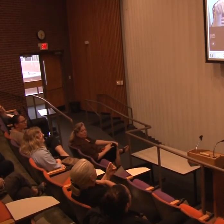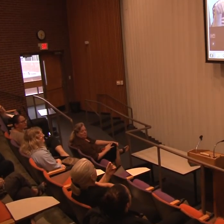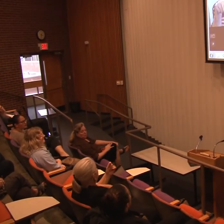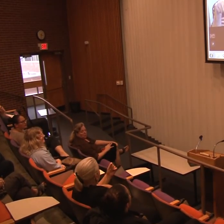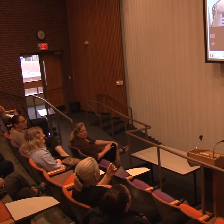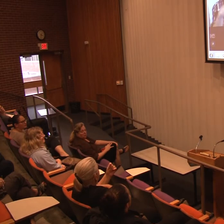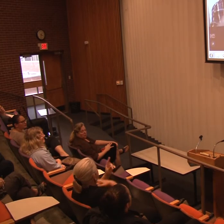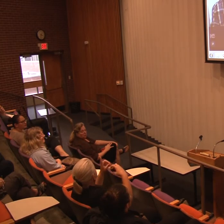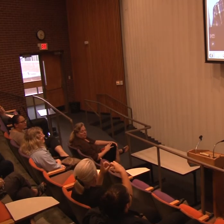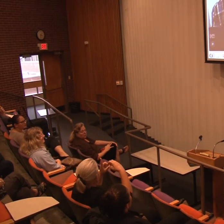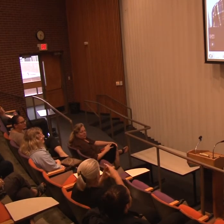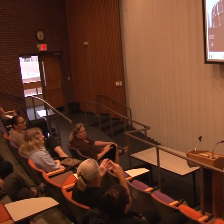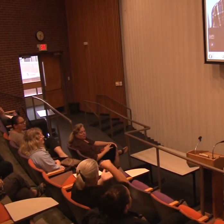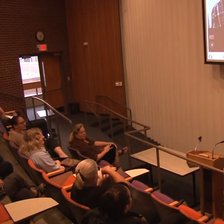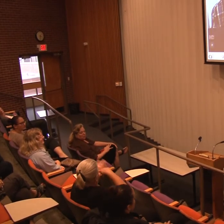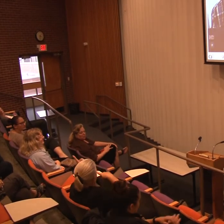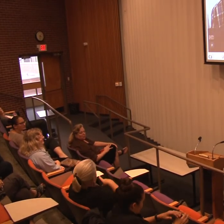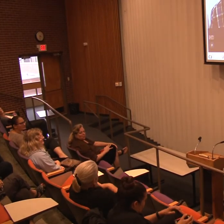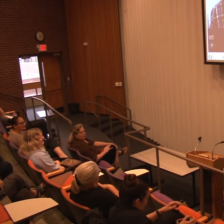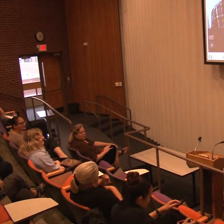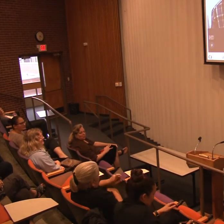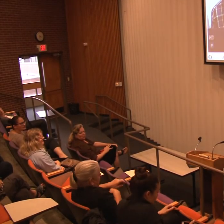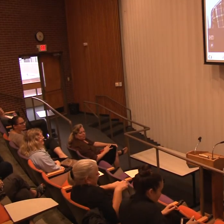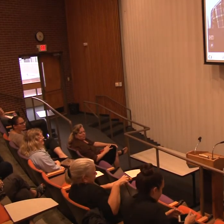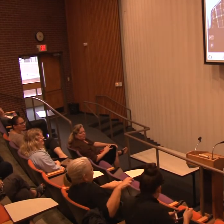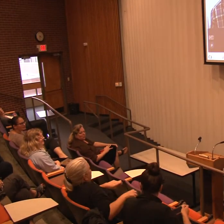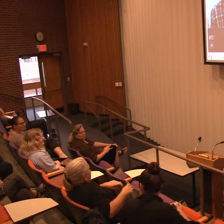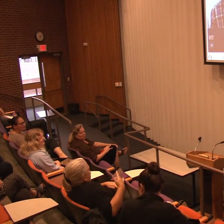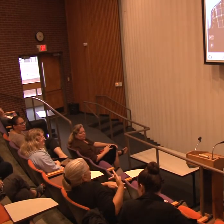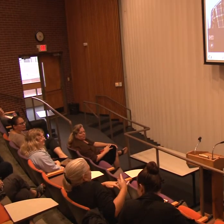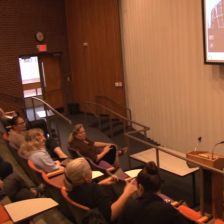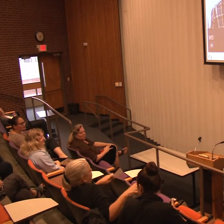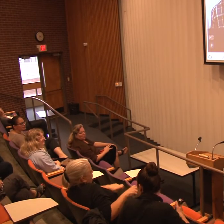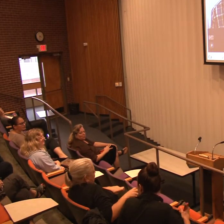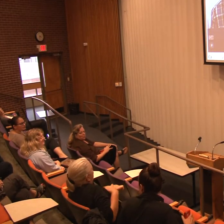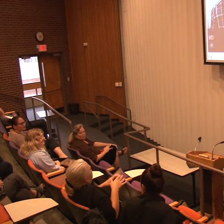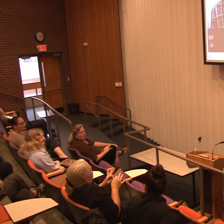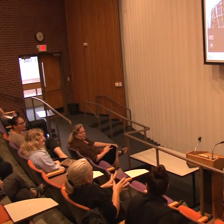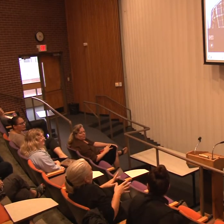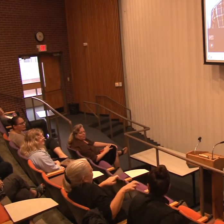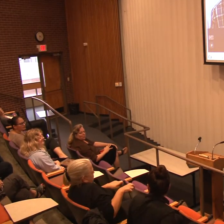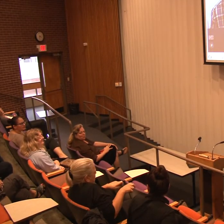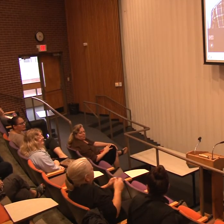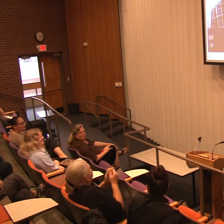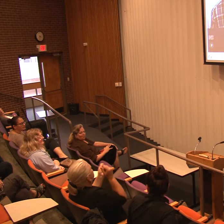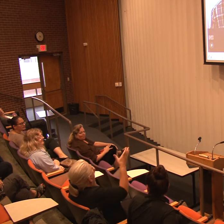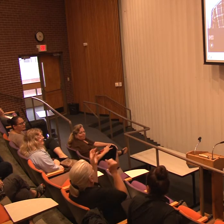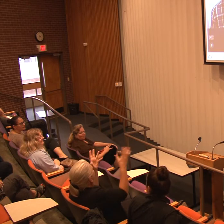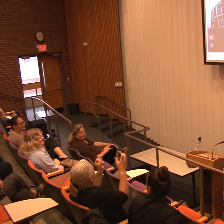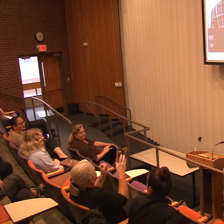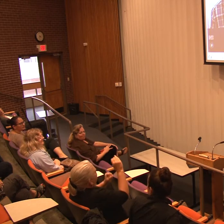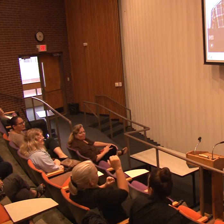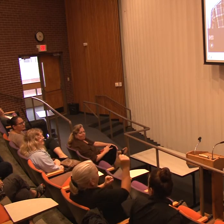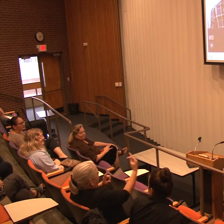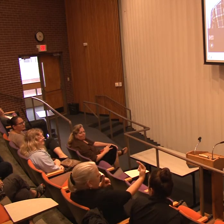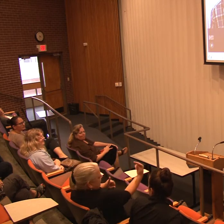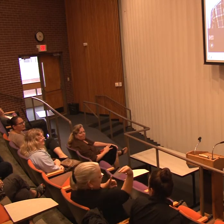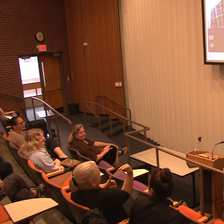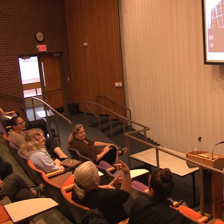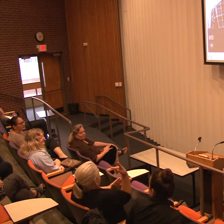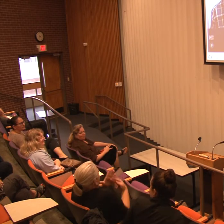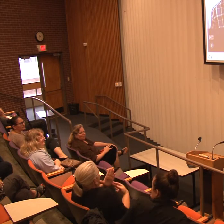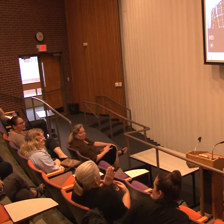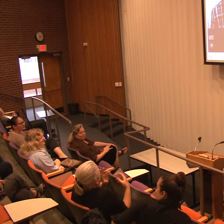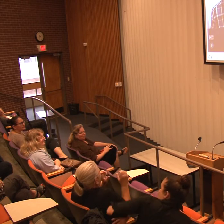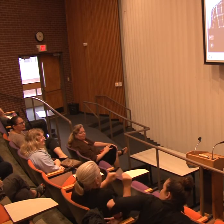here, there's a chair, so that you can ask your question and the interpreter sitting next to you will sign it so he can see you. And